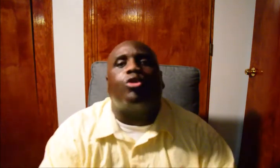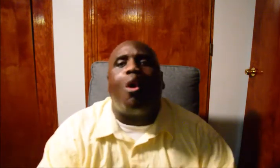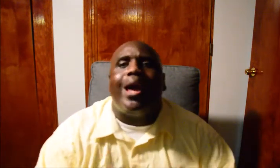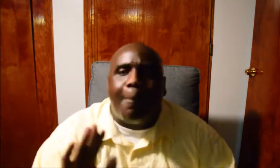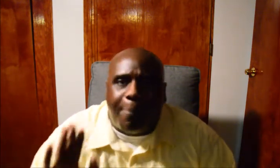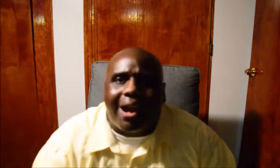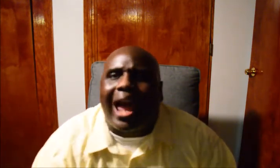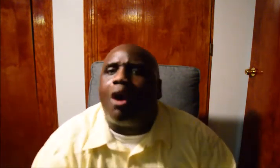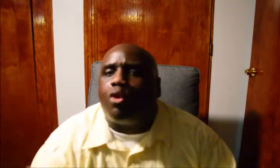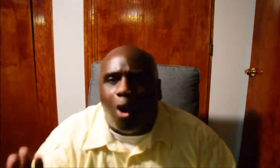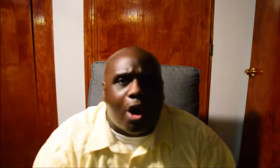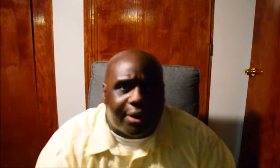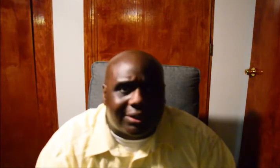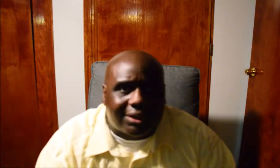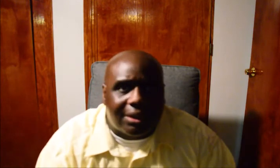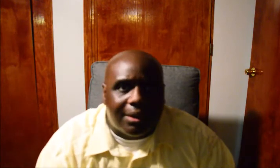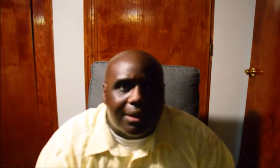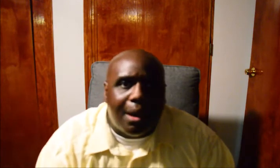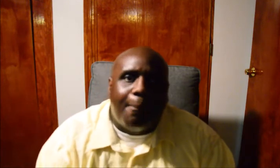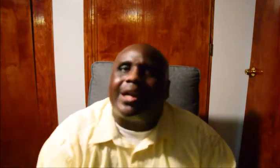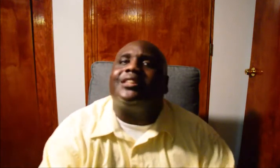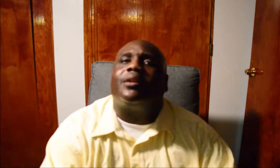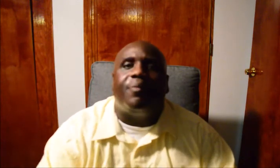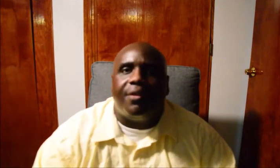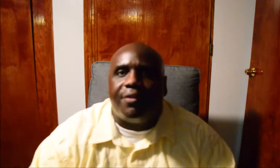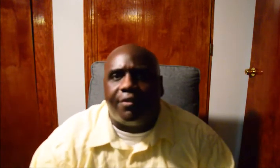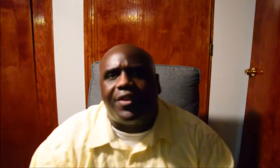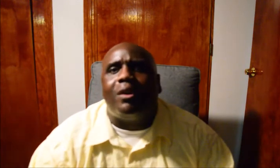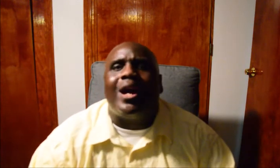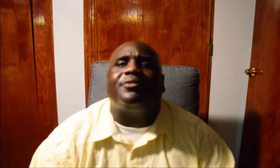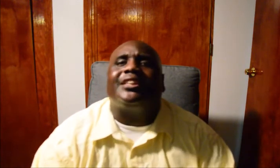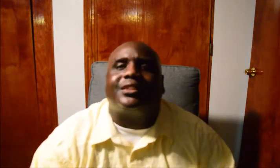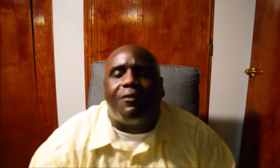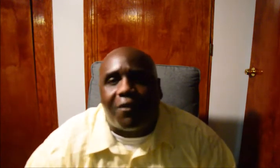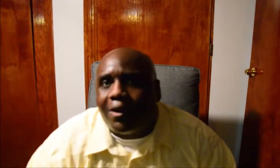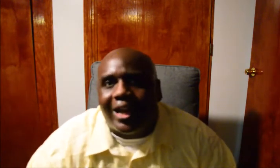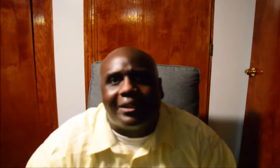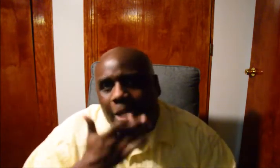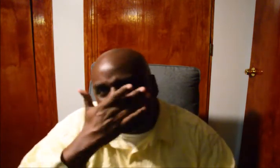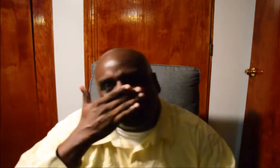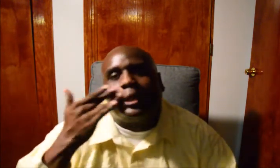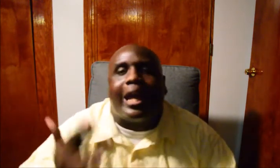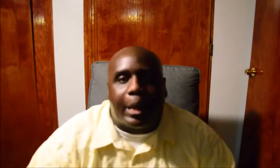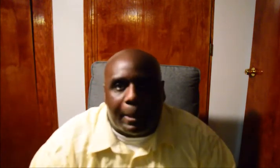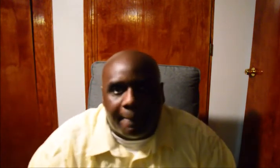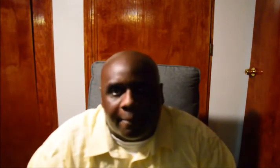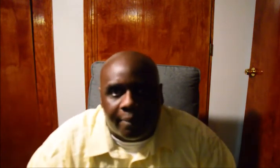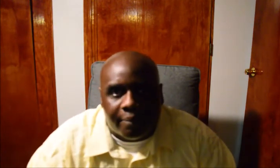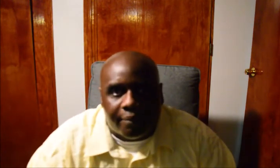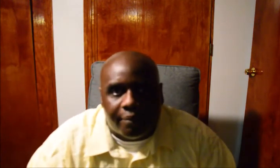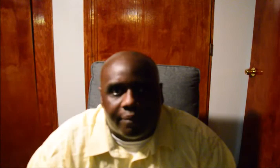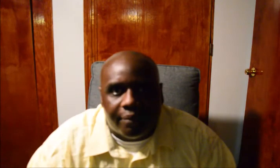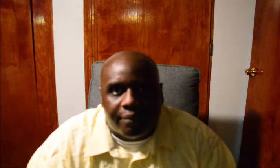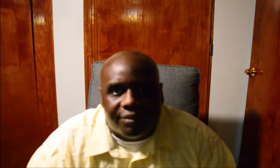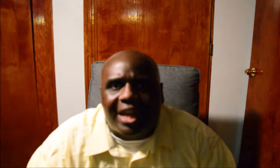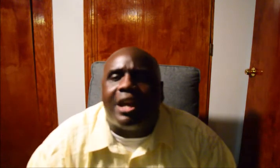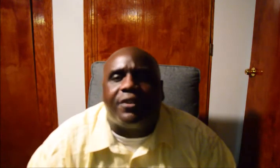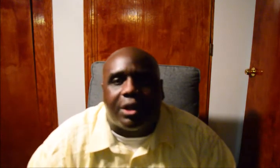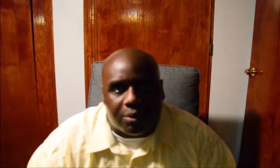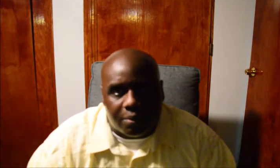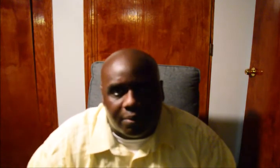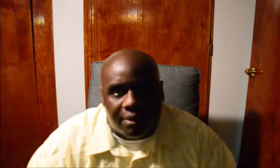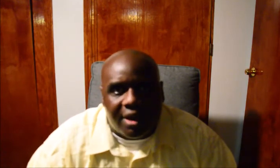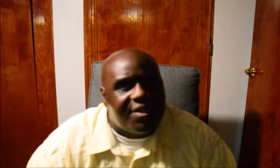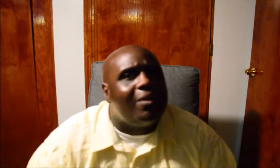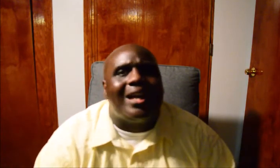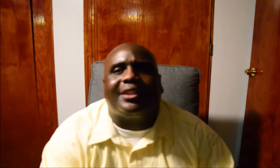to go and bark out orders because they don't have to suffer at the end of the day. They never